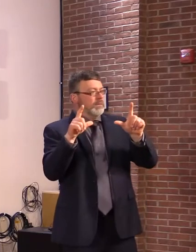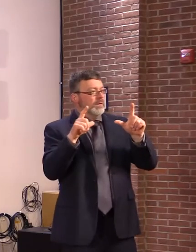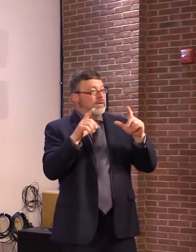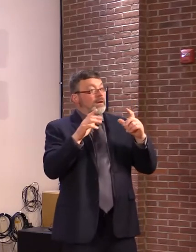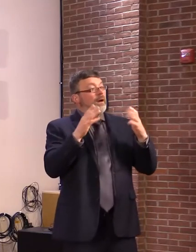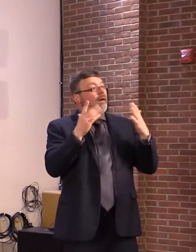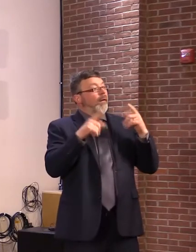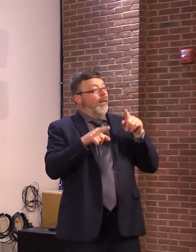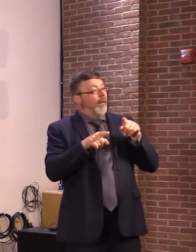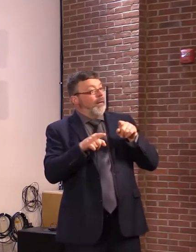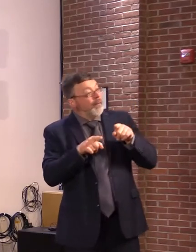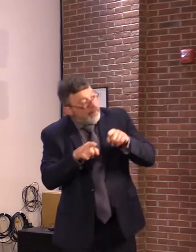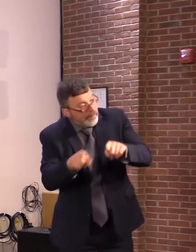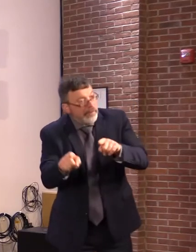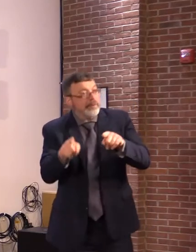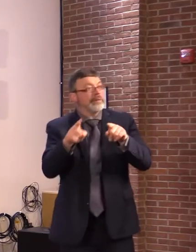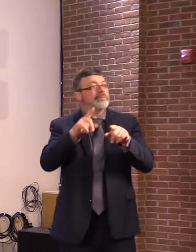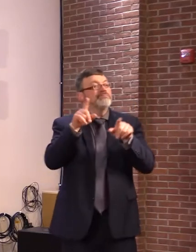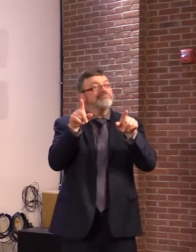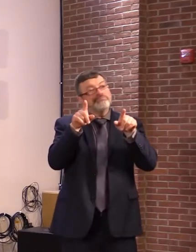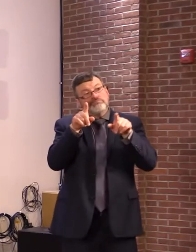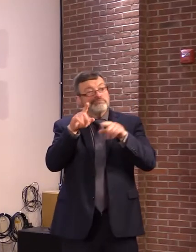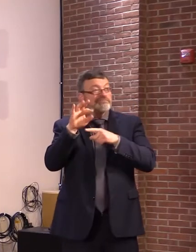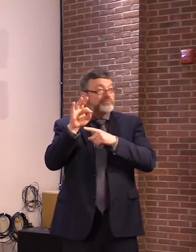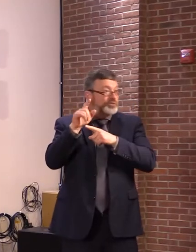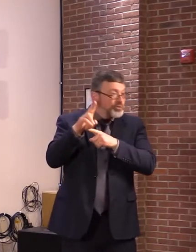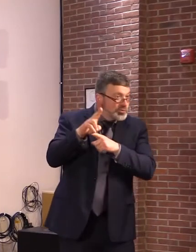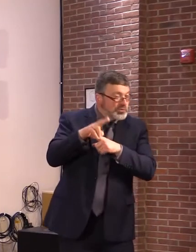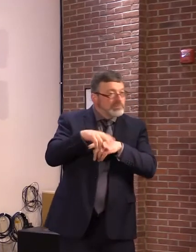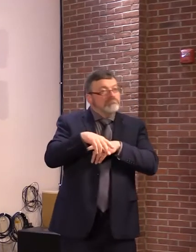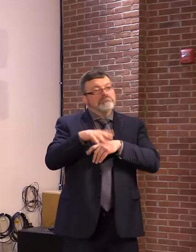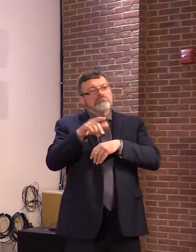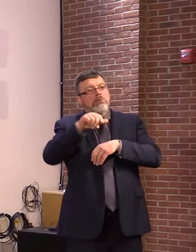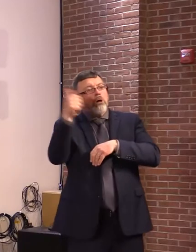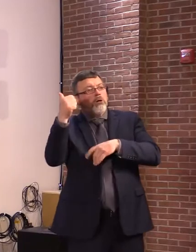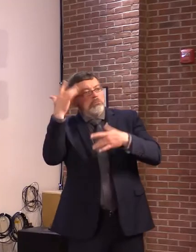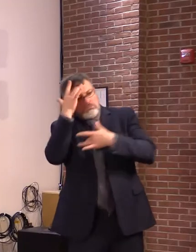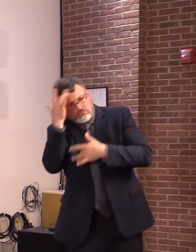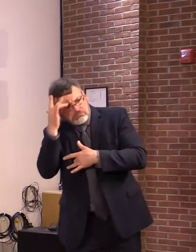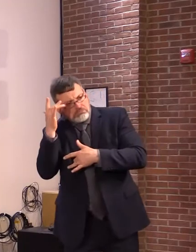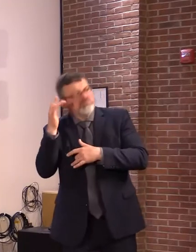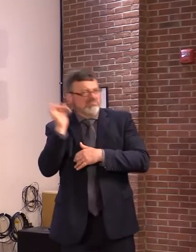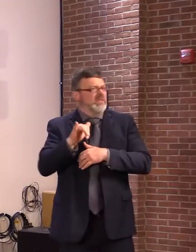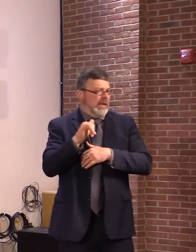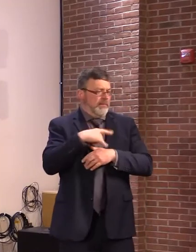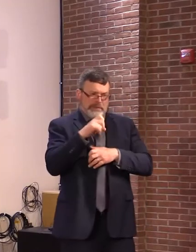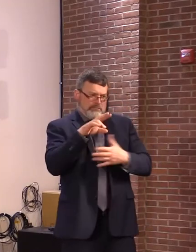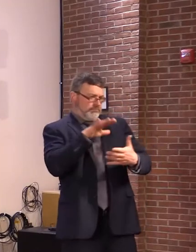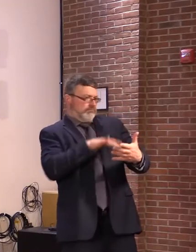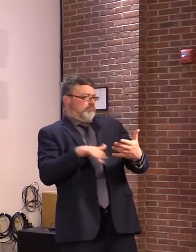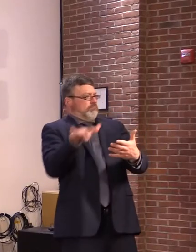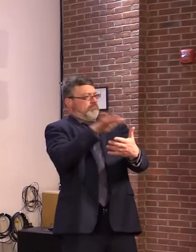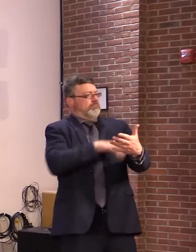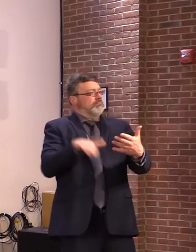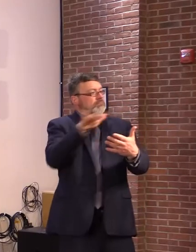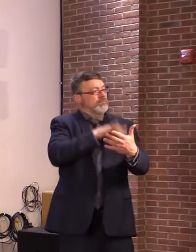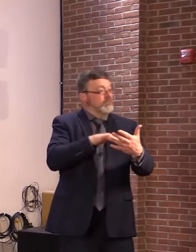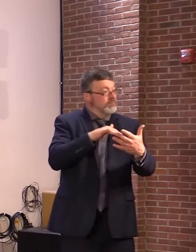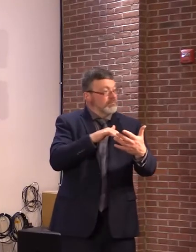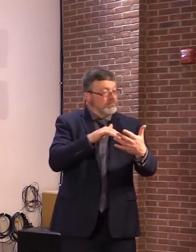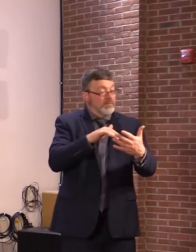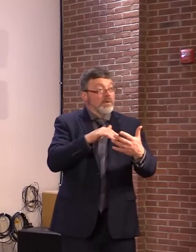diseases such as the flu. The first surveillance report will be published tomorrow and updated weekly.